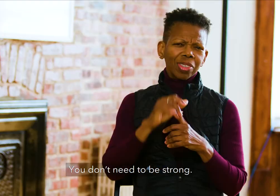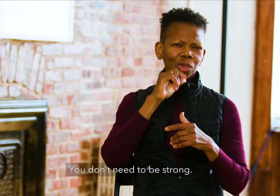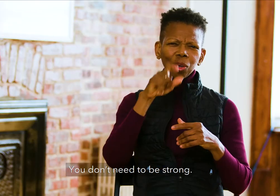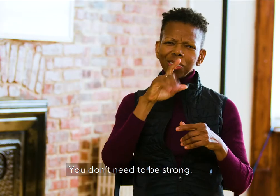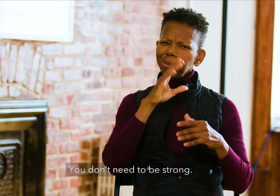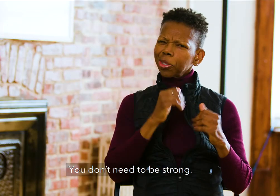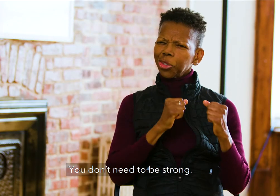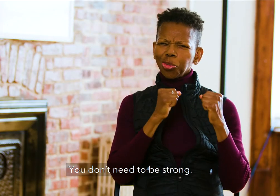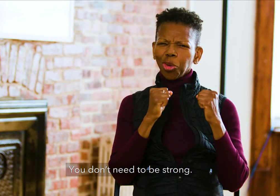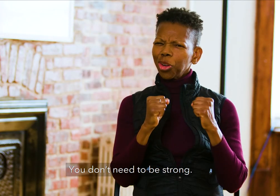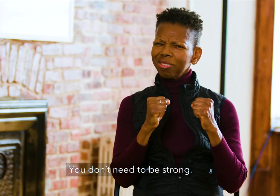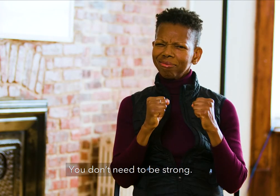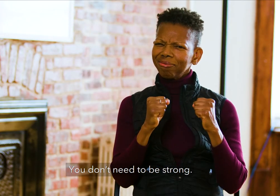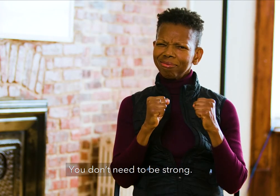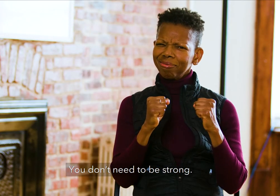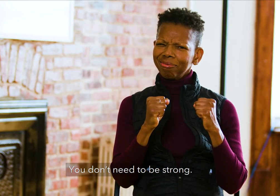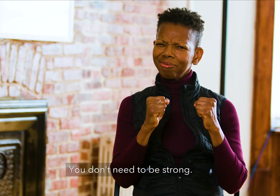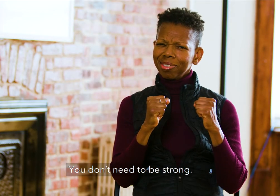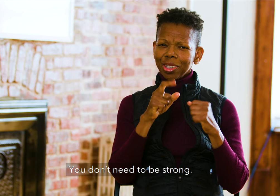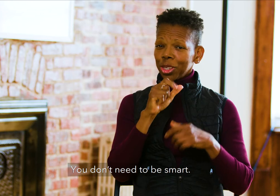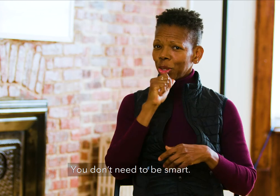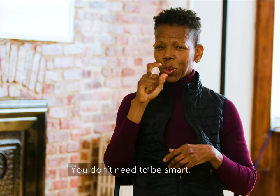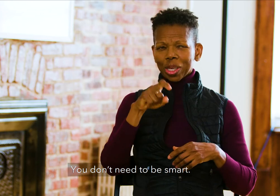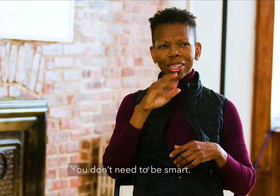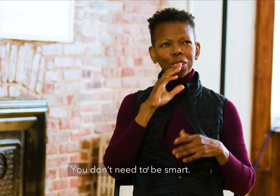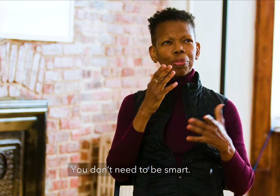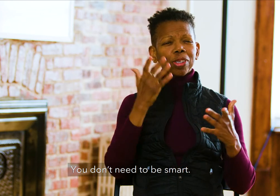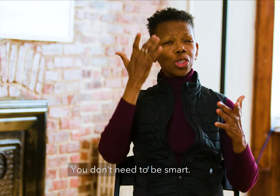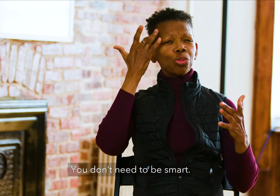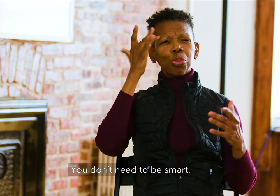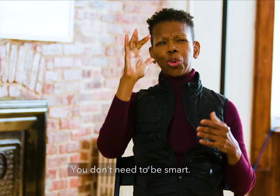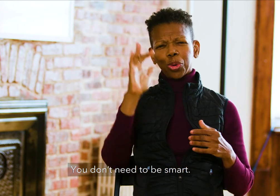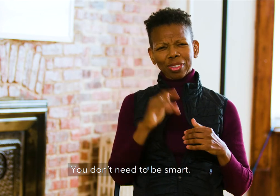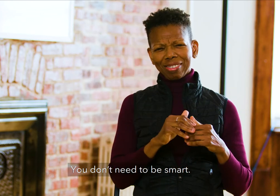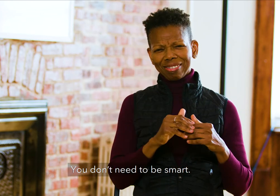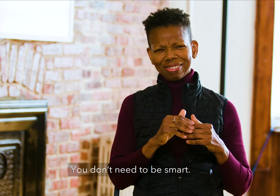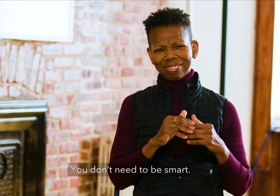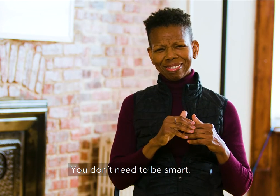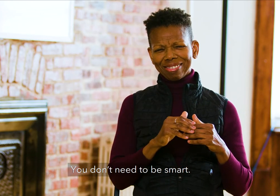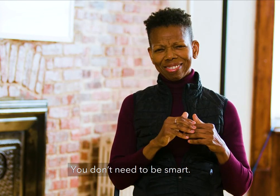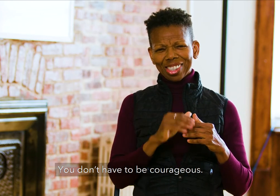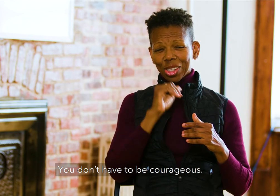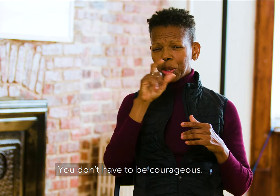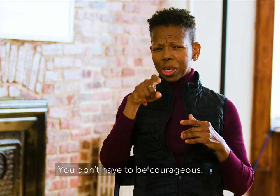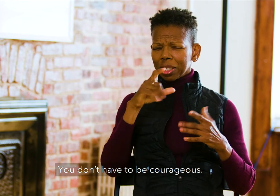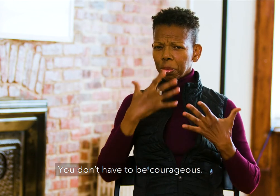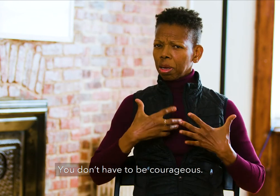You don't need to be strong. You don't need to be smart. You don't have to be